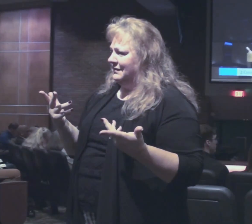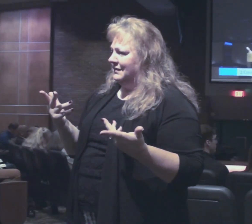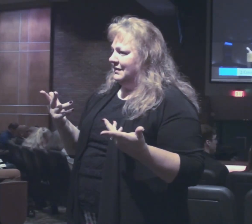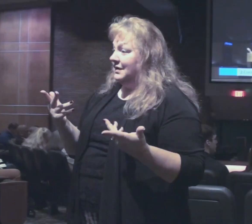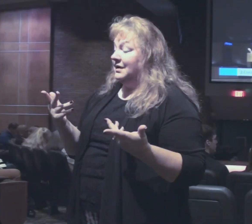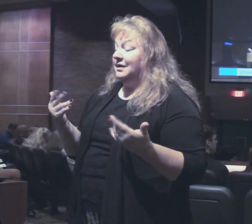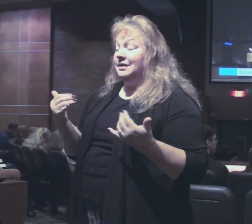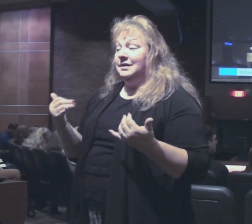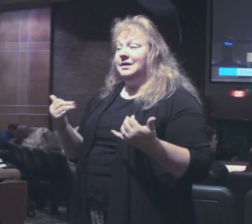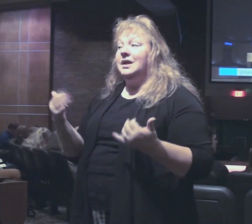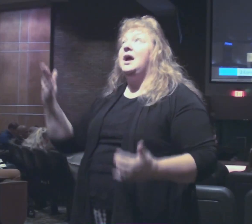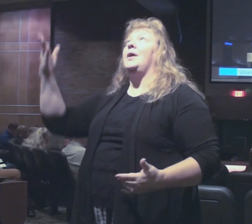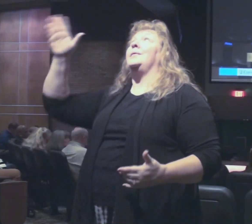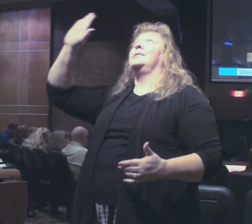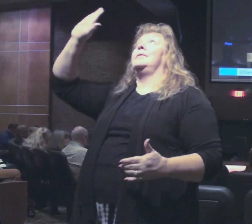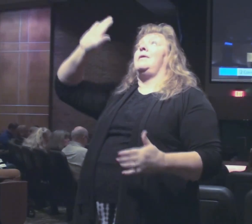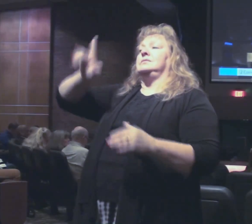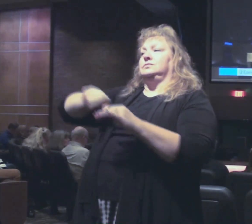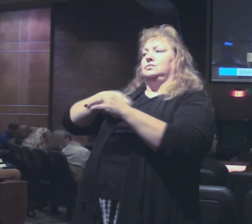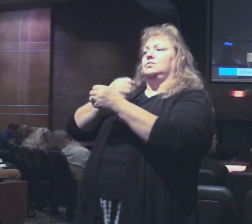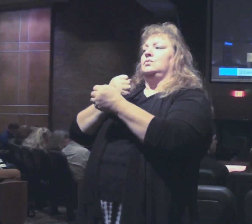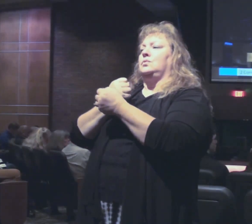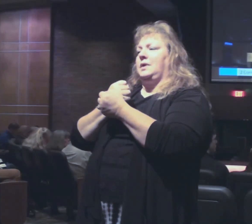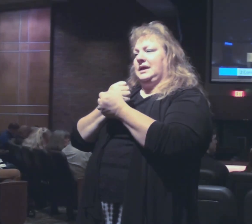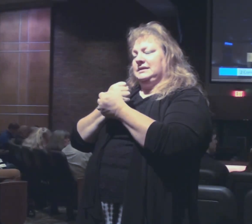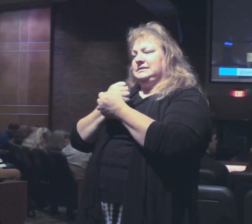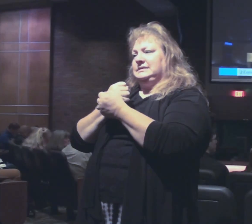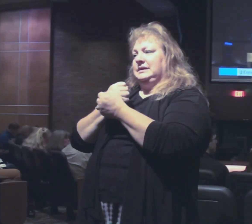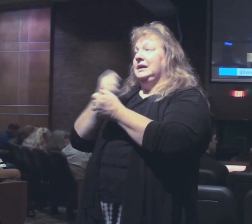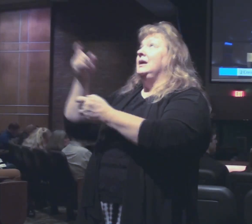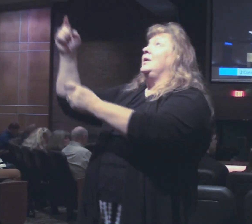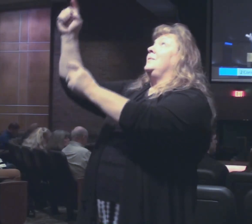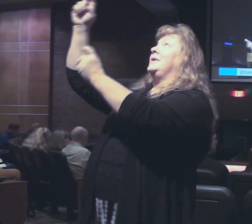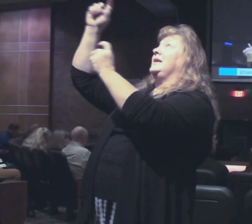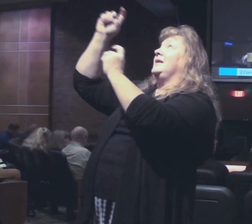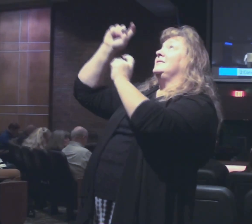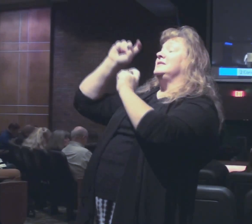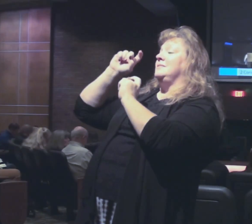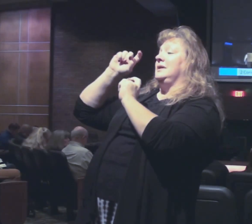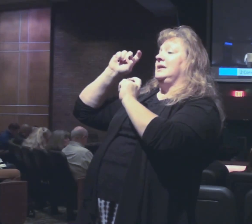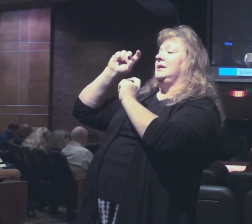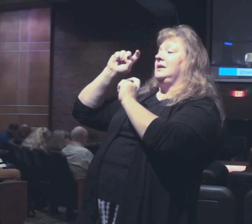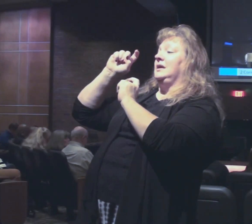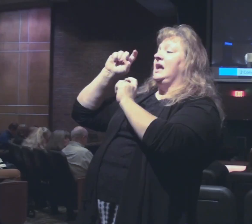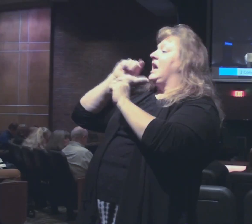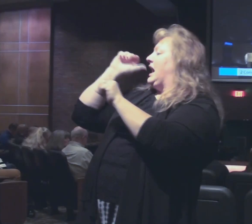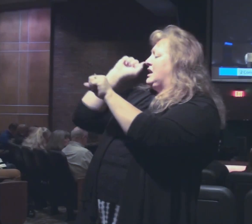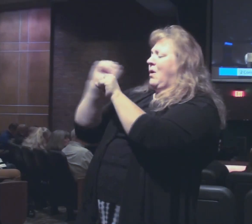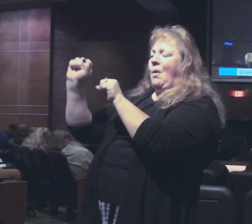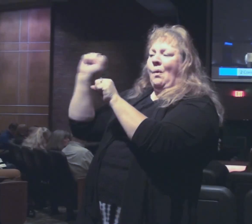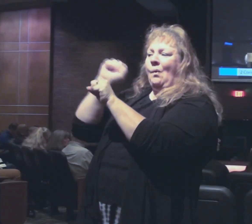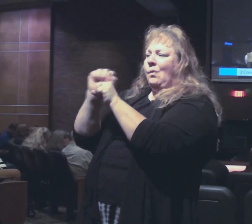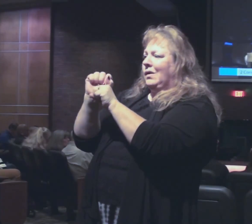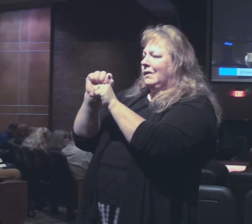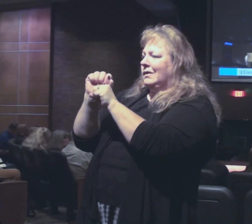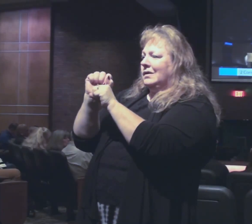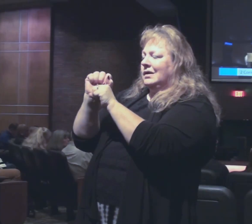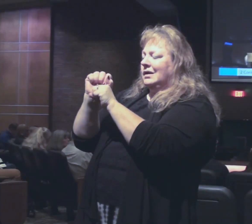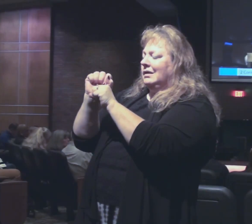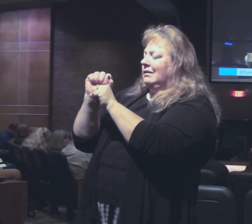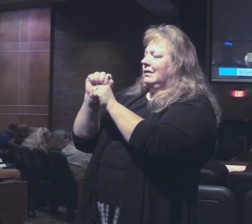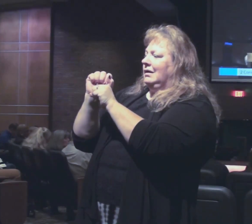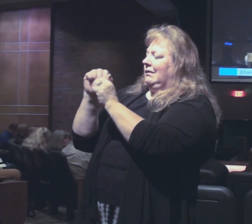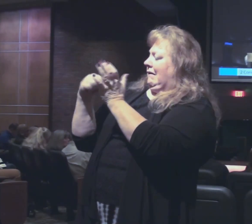now God's grace is what he gives to me I don't have to work for it earn it or deserve it